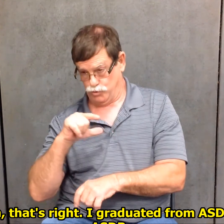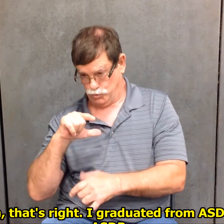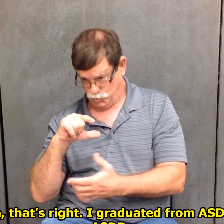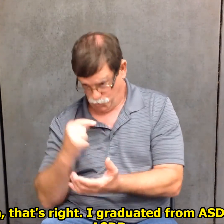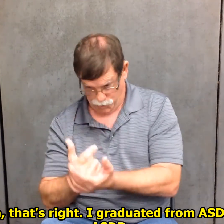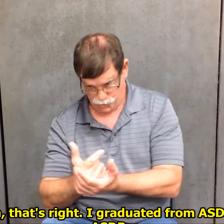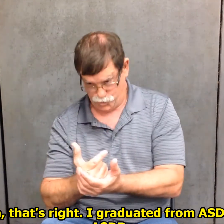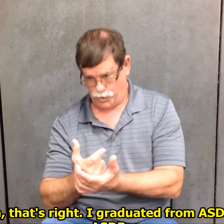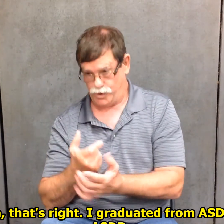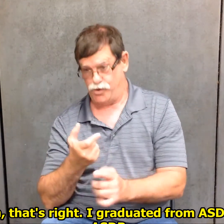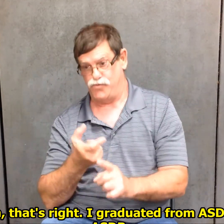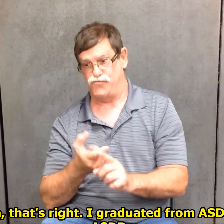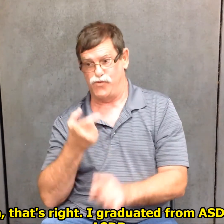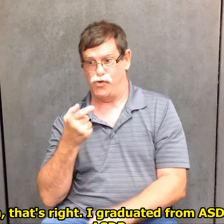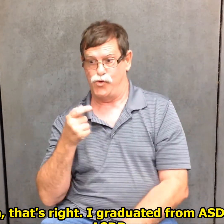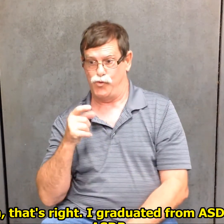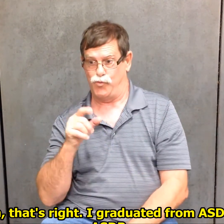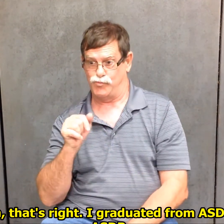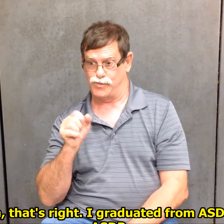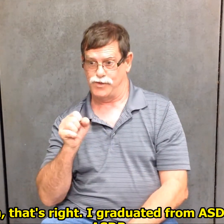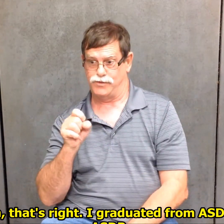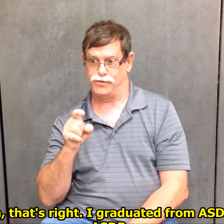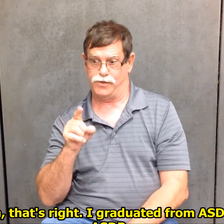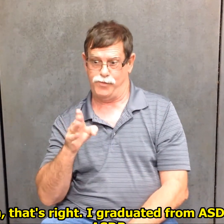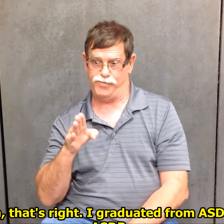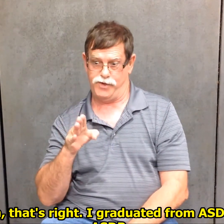Oh, that's right, I graduated from ASDB.